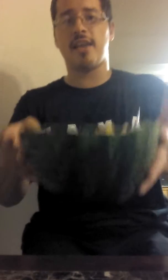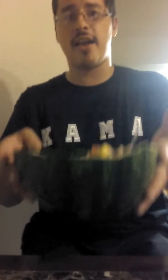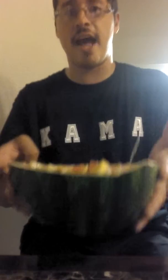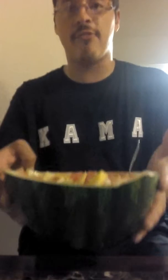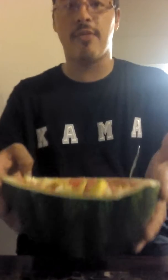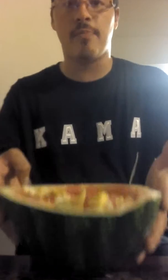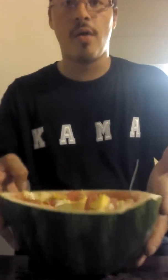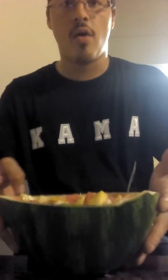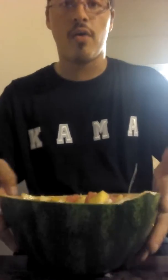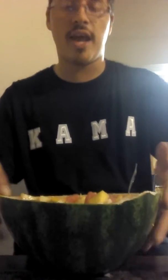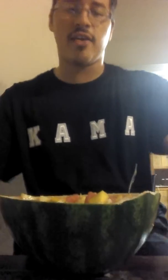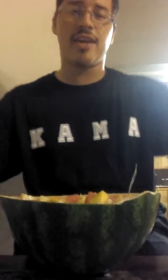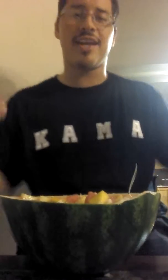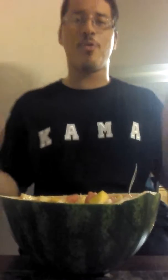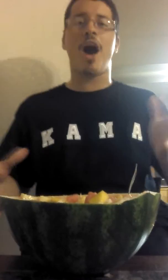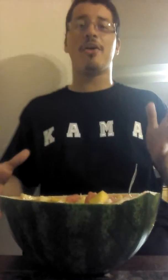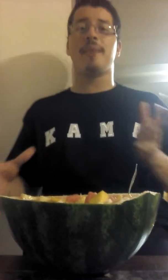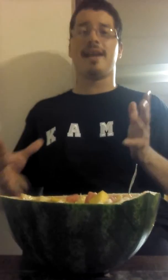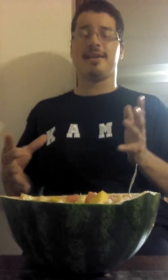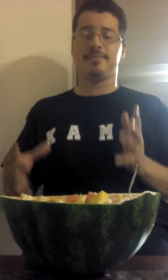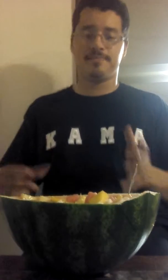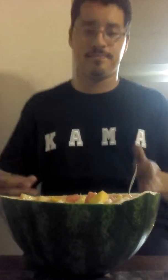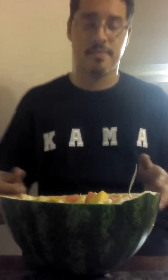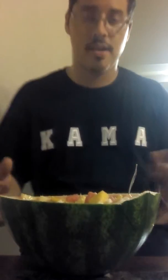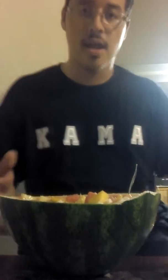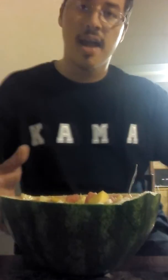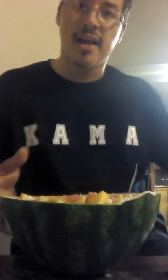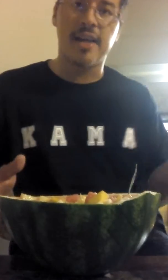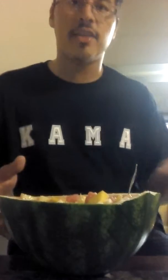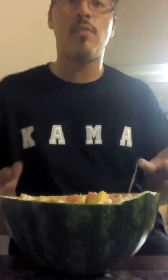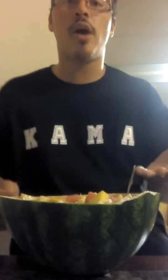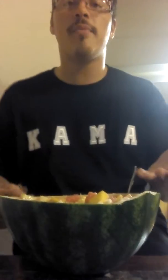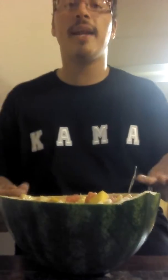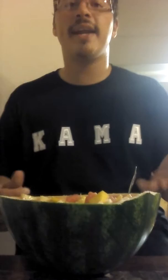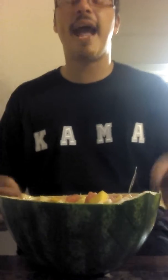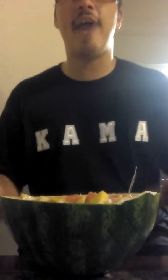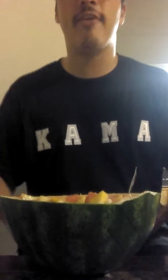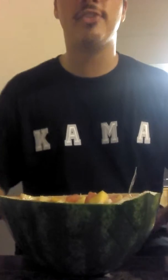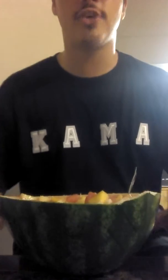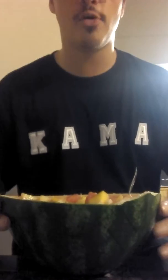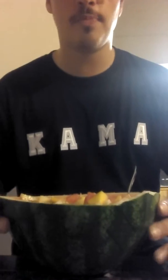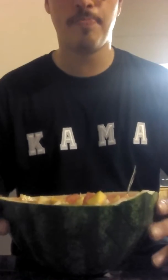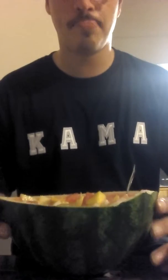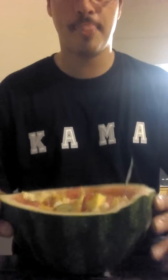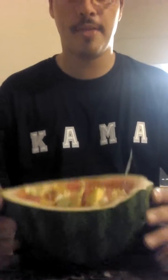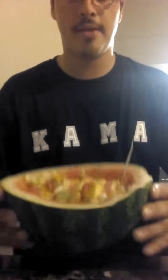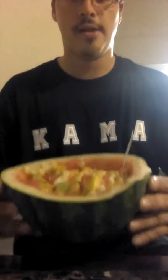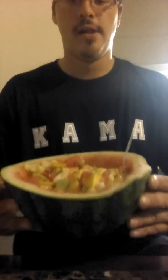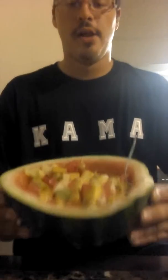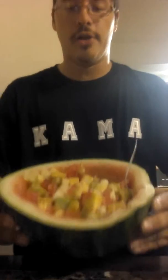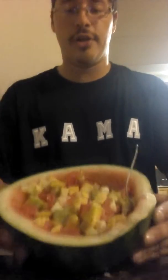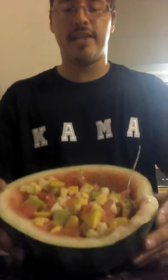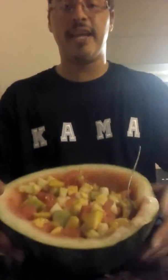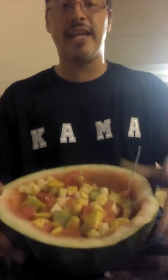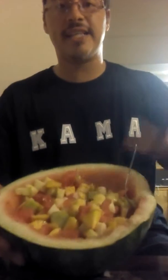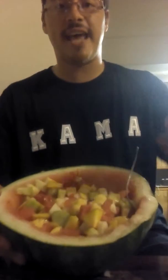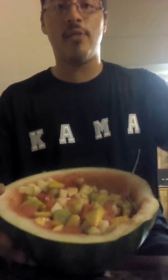other half of the, okay? You're going to get a watermelon. Cut the watermelon in half, as so. You're going to dig inside the